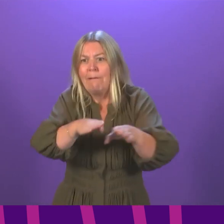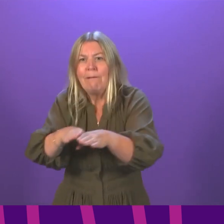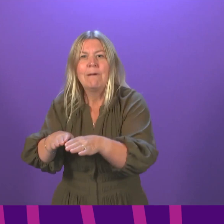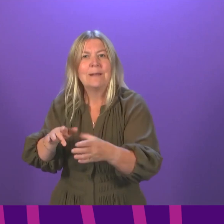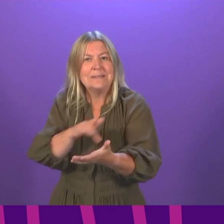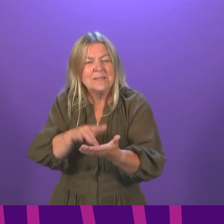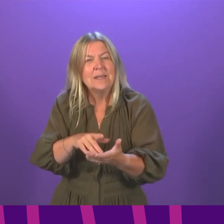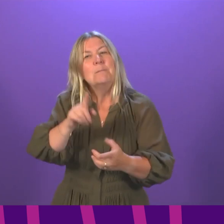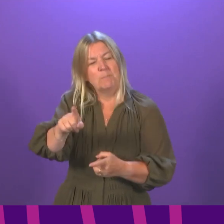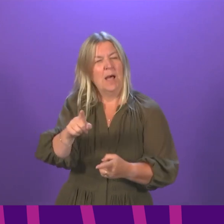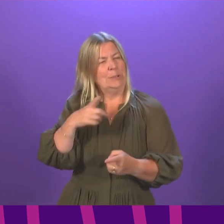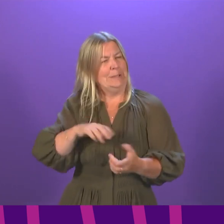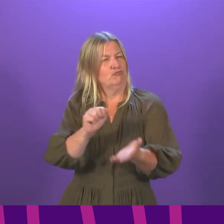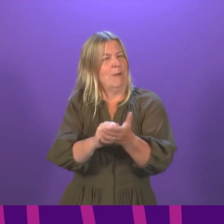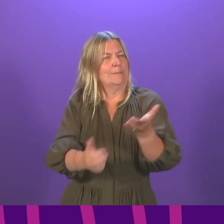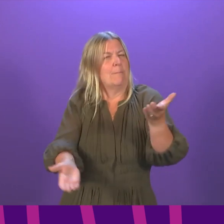future.